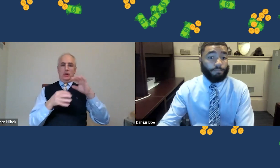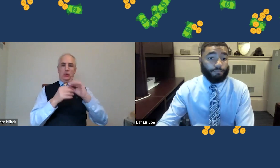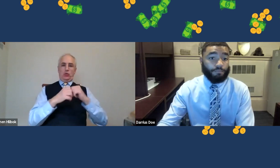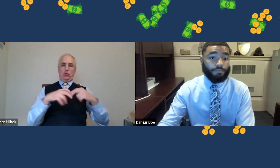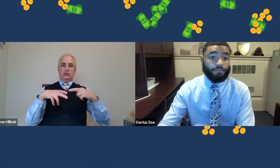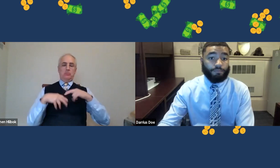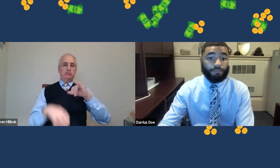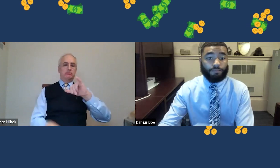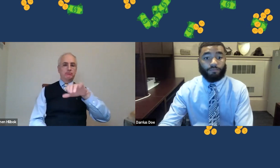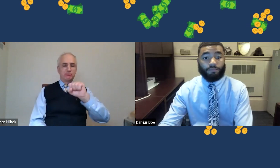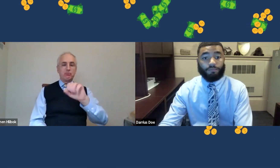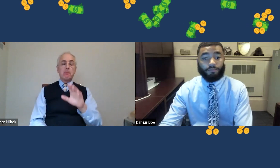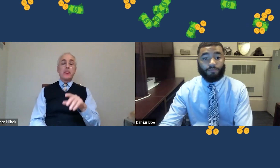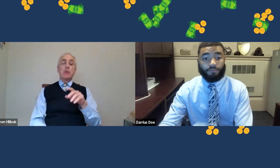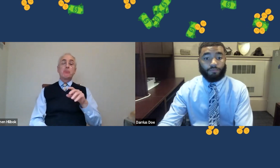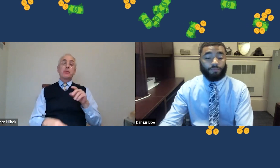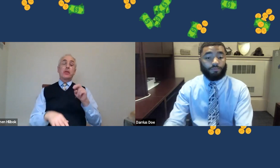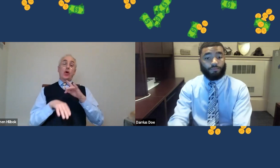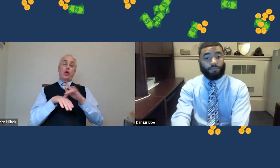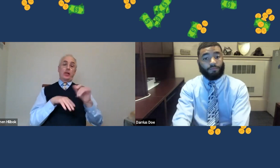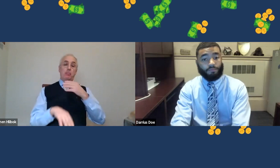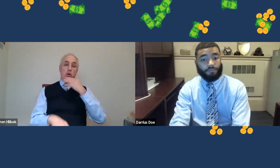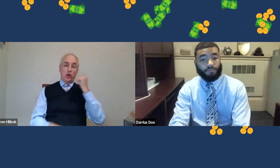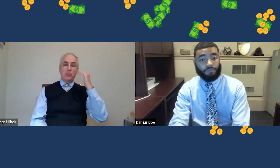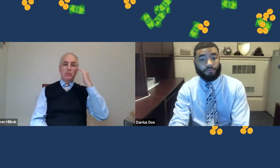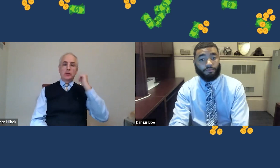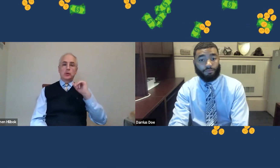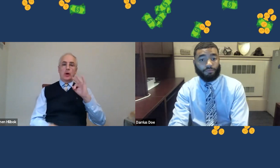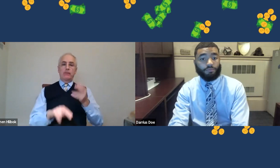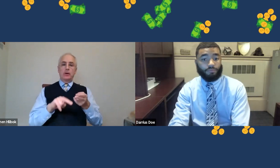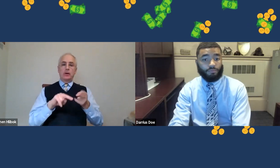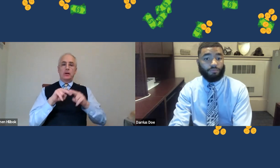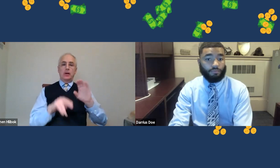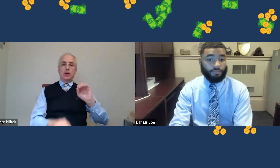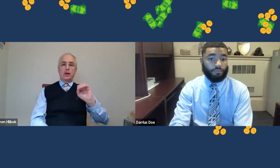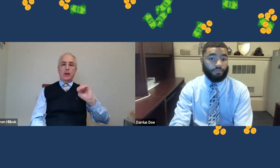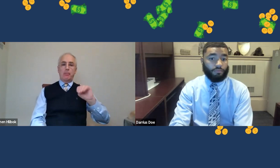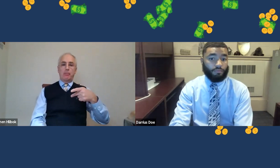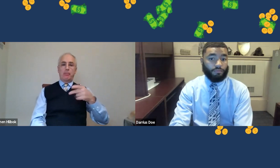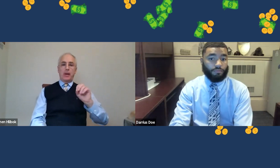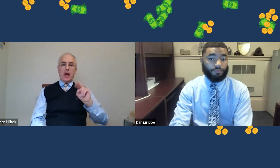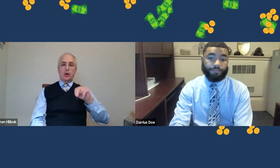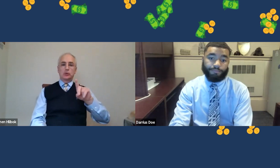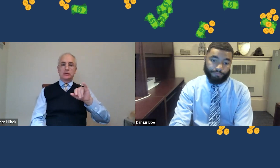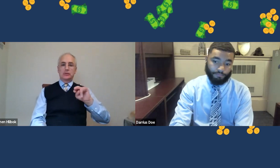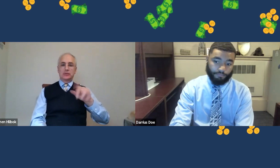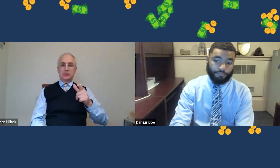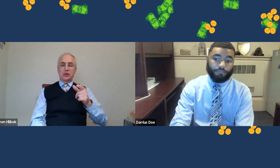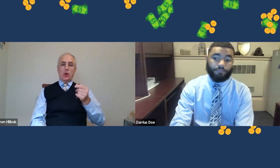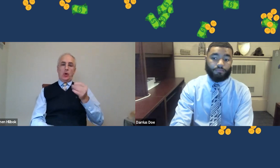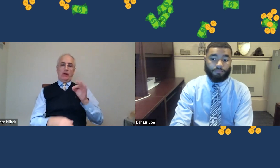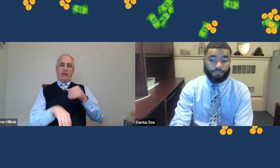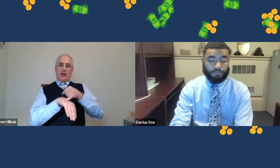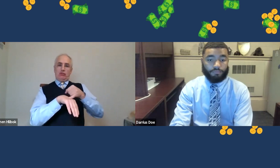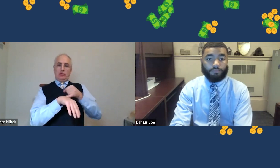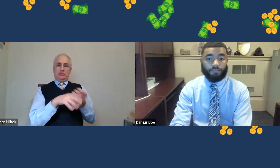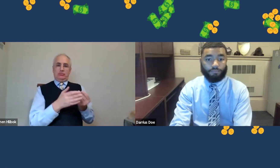mentioned about starting earlier. And you're absolutely right. Earlier is always better because it will be